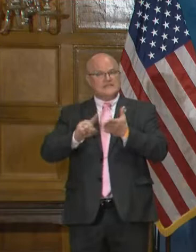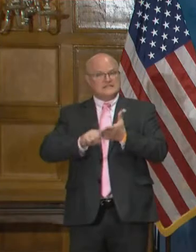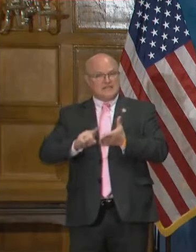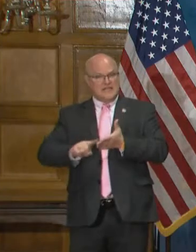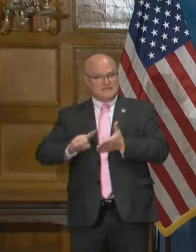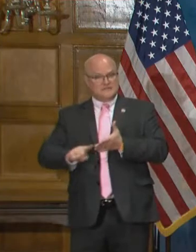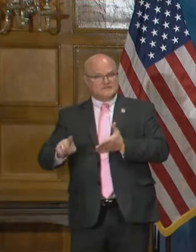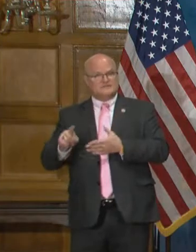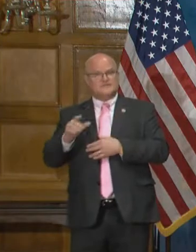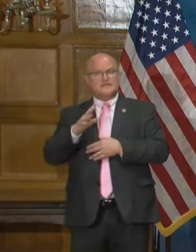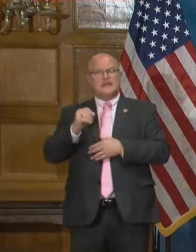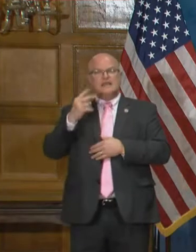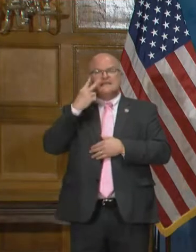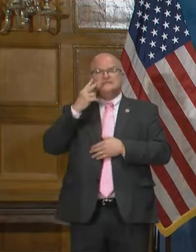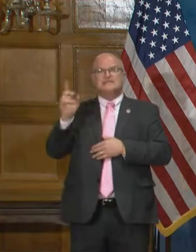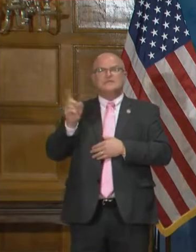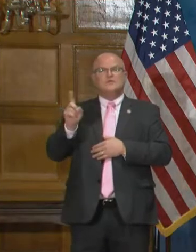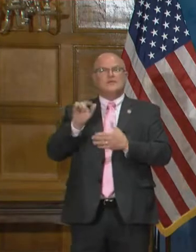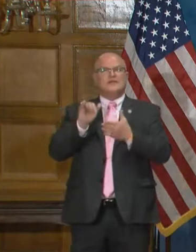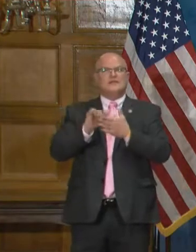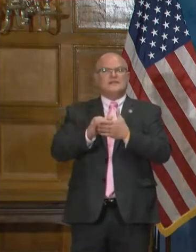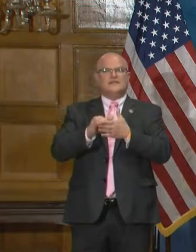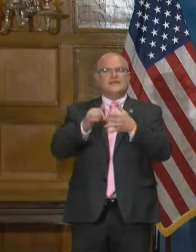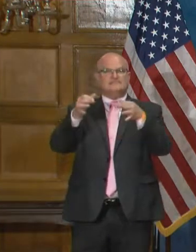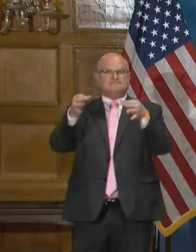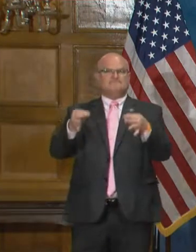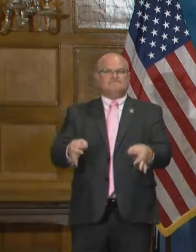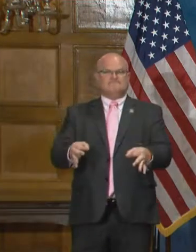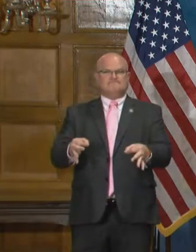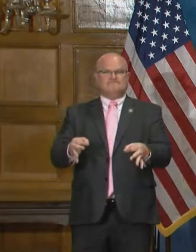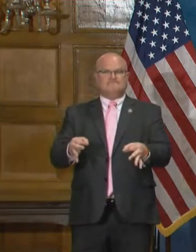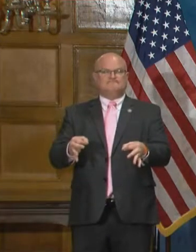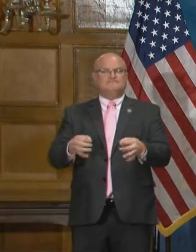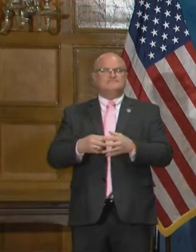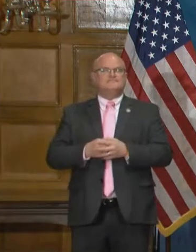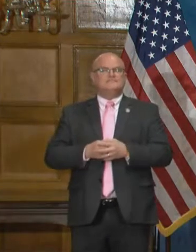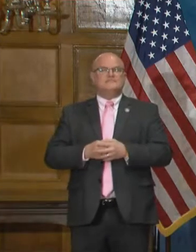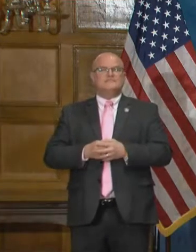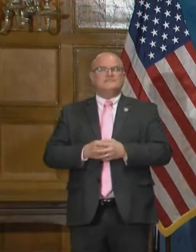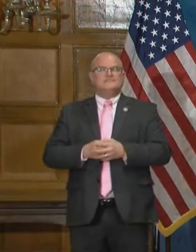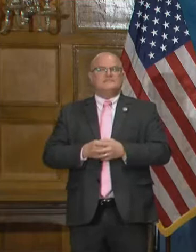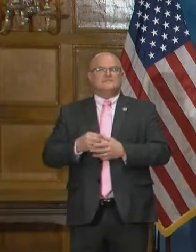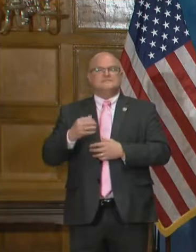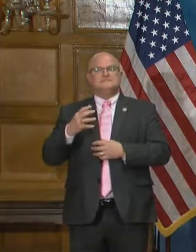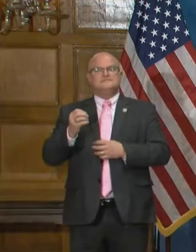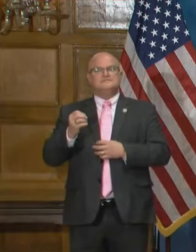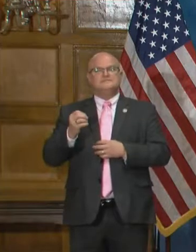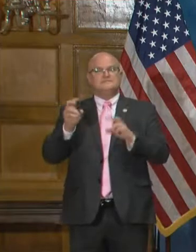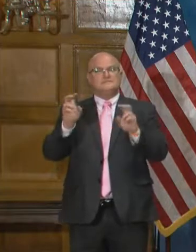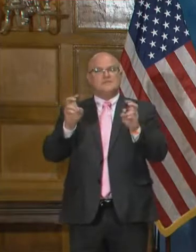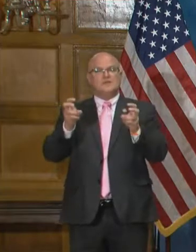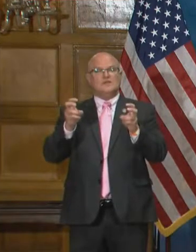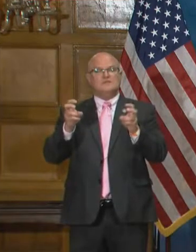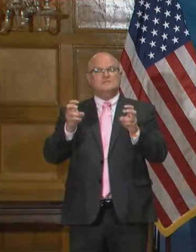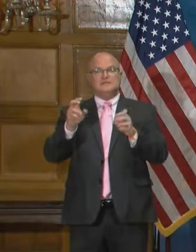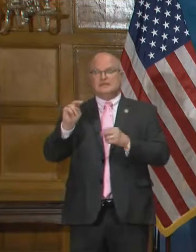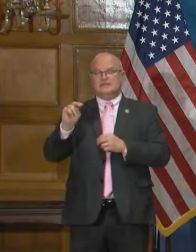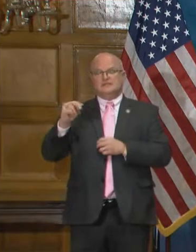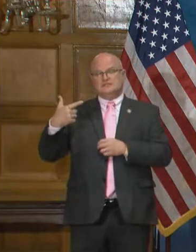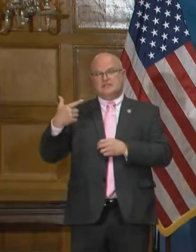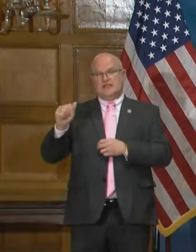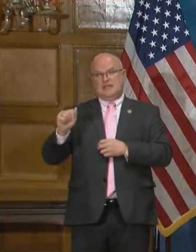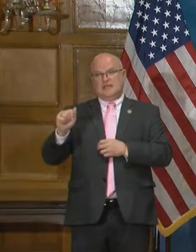and, uh, see where, uh, that conclusion, uh, leads everyone. Uh, and in terms of the NGA,